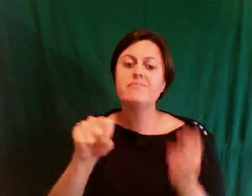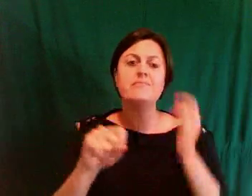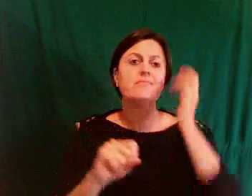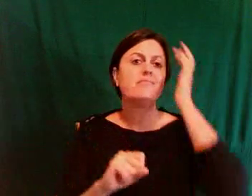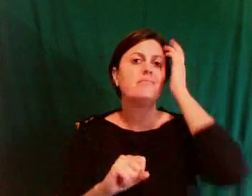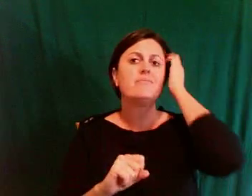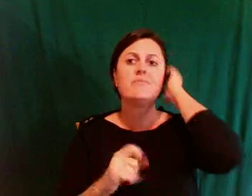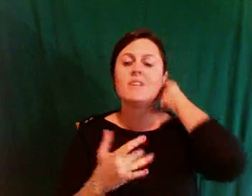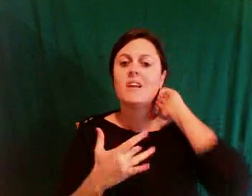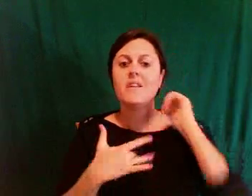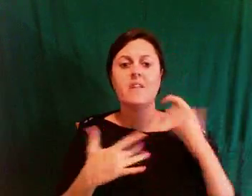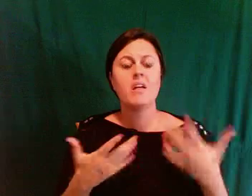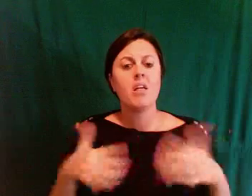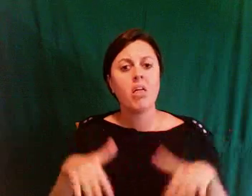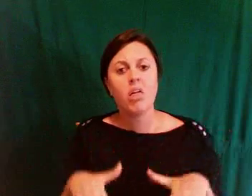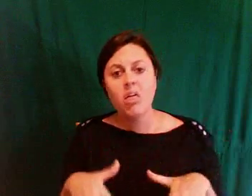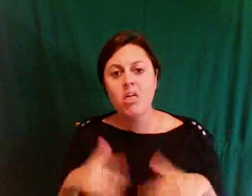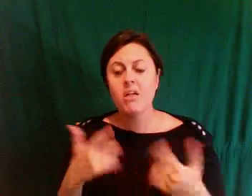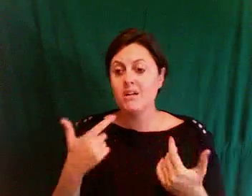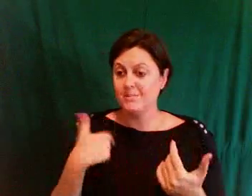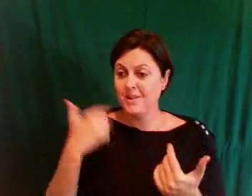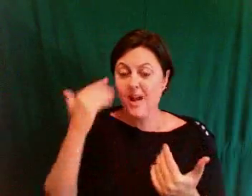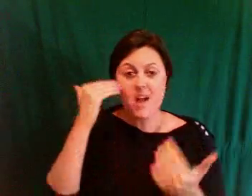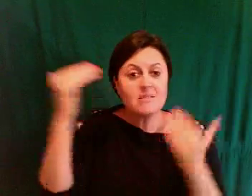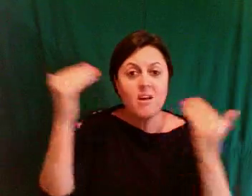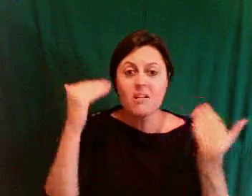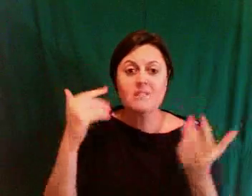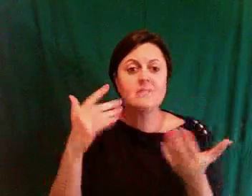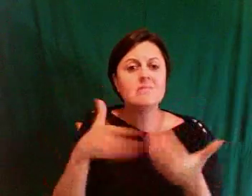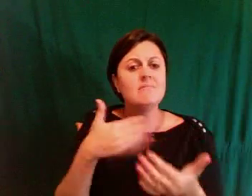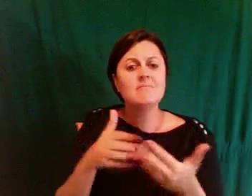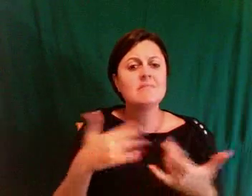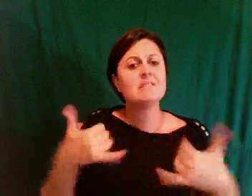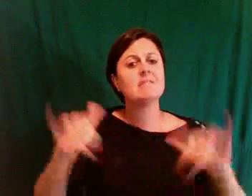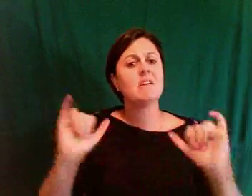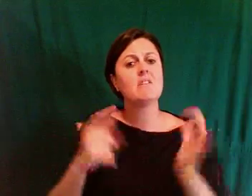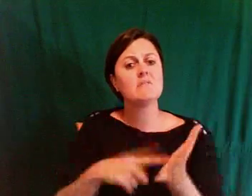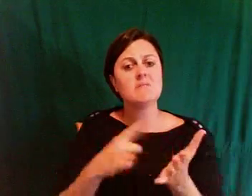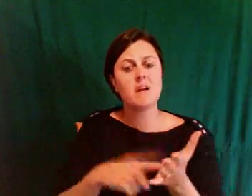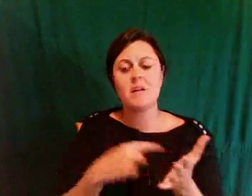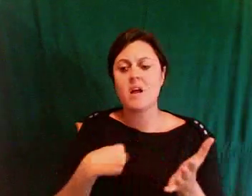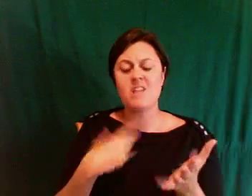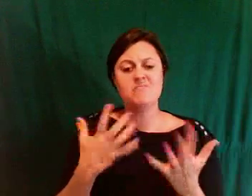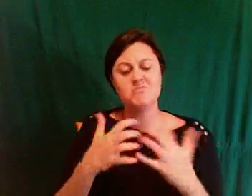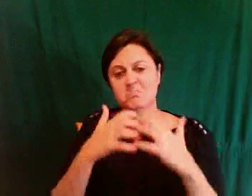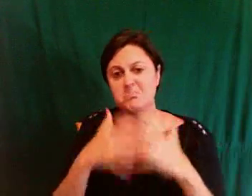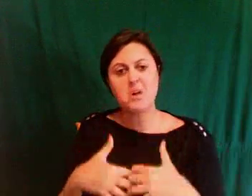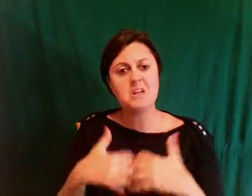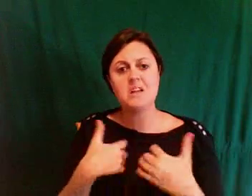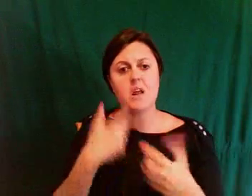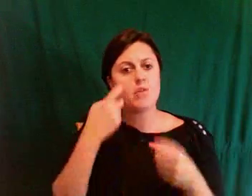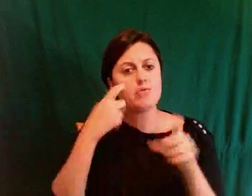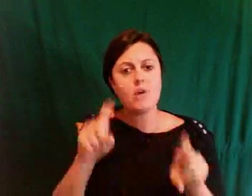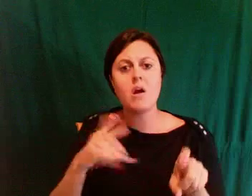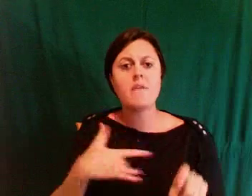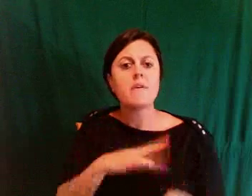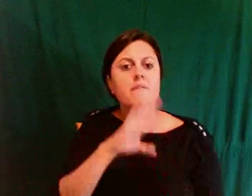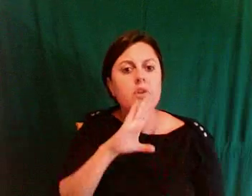days when as a grown adult I will just absolutely break down and cry in frustration as a grown adult.